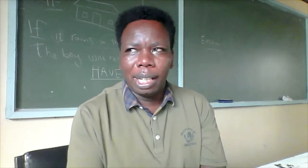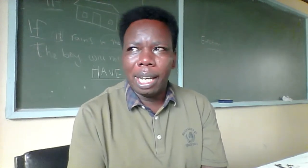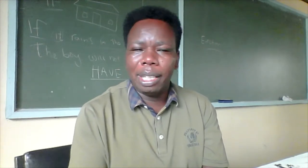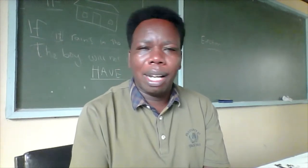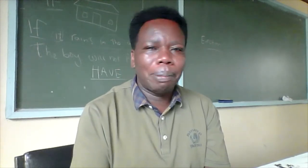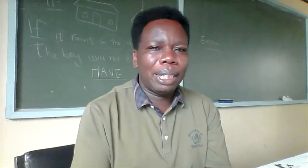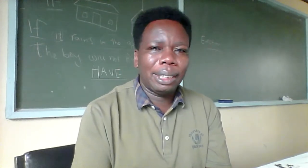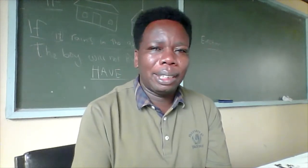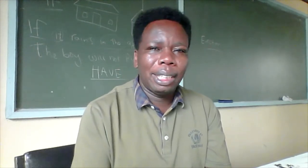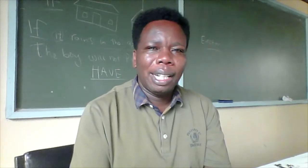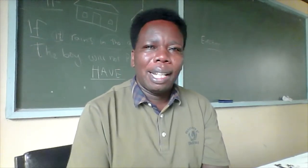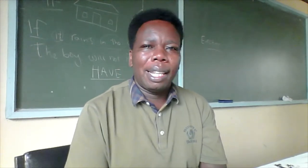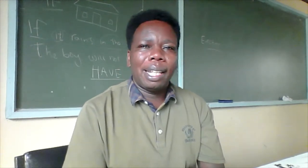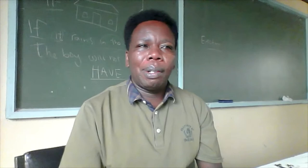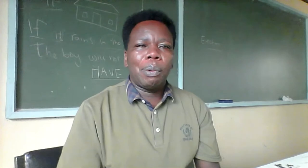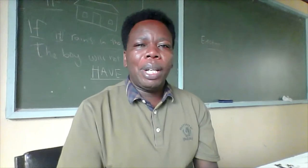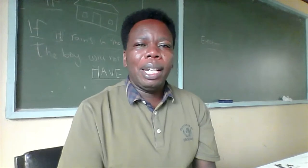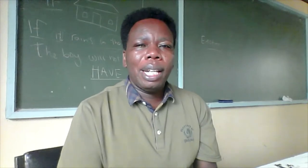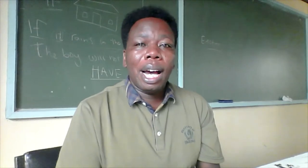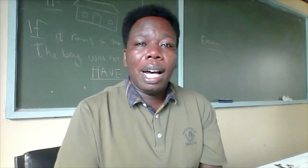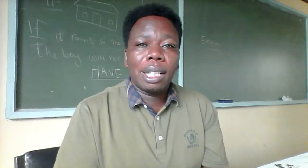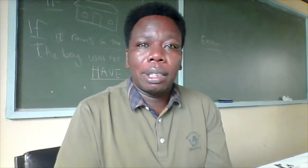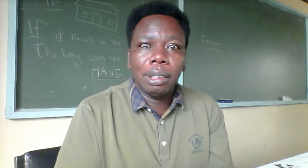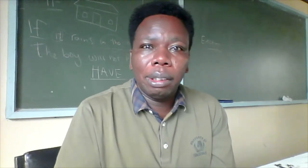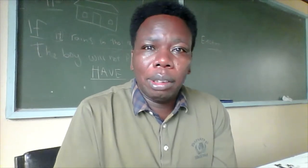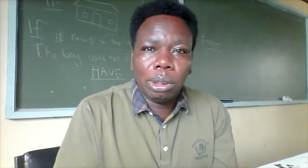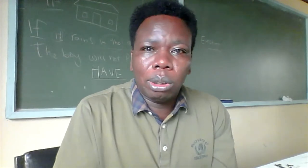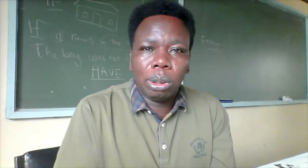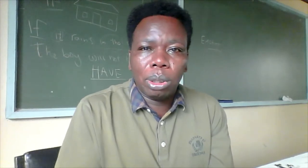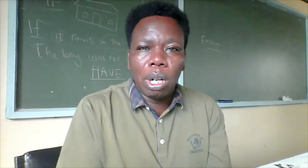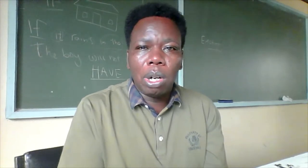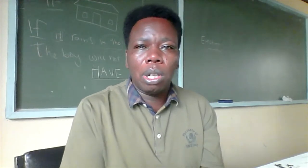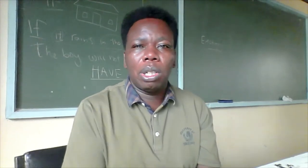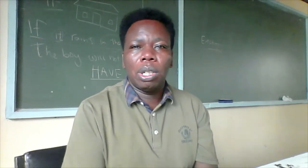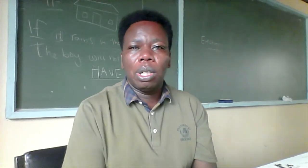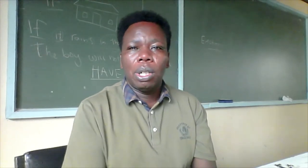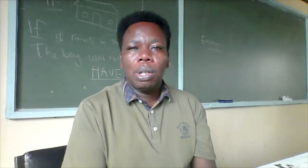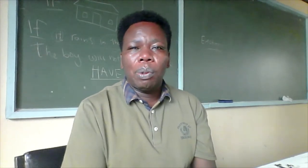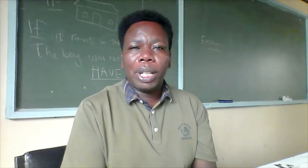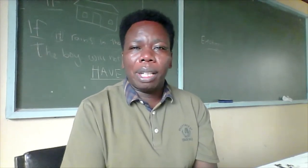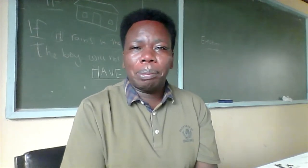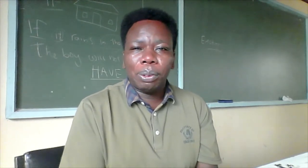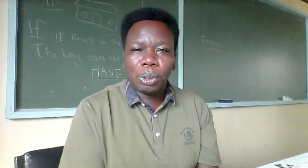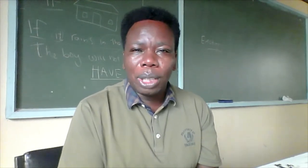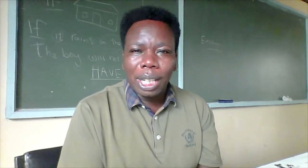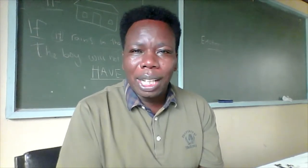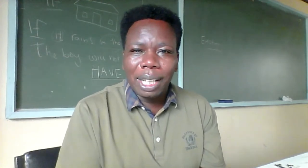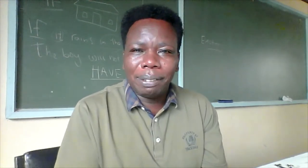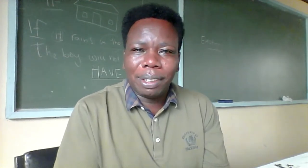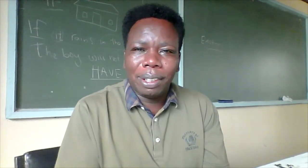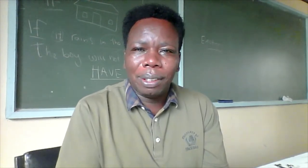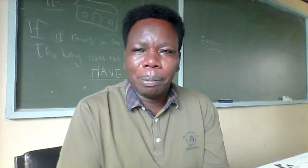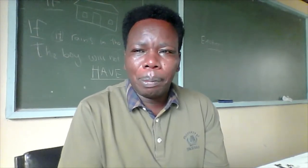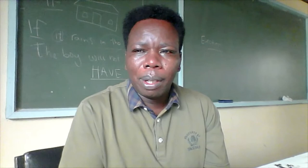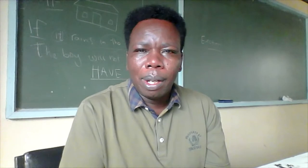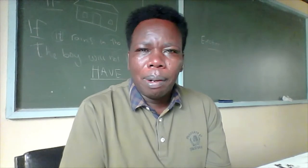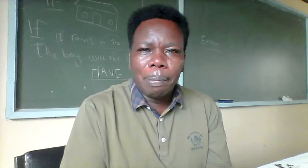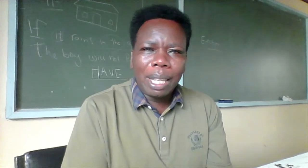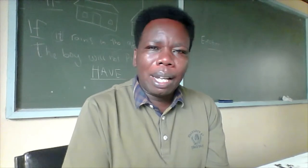and numbers then we are good to go we can move to another level but there are